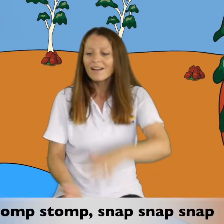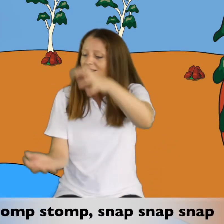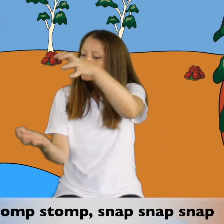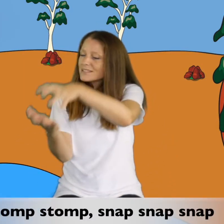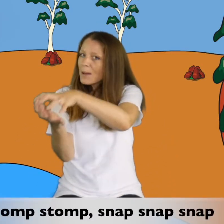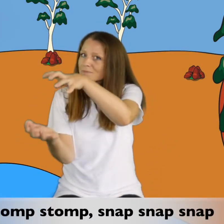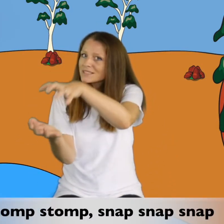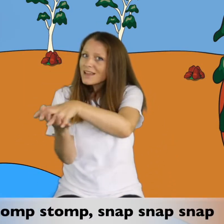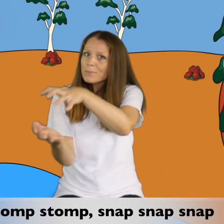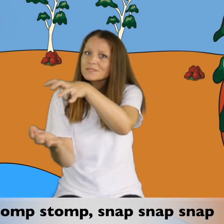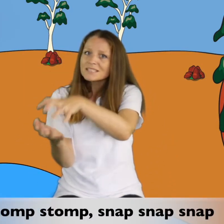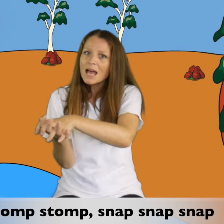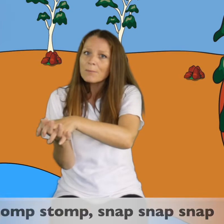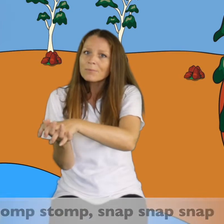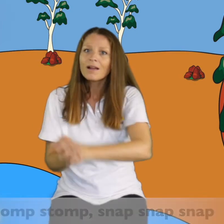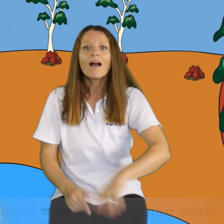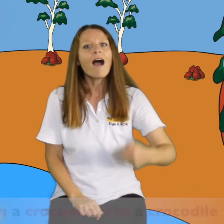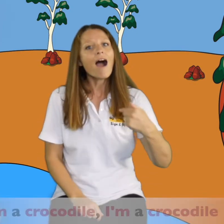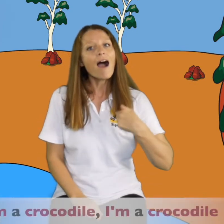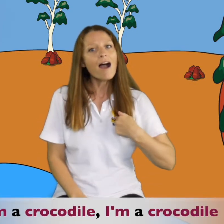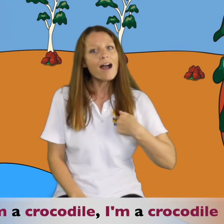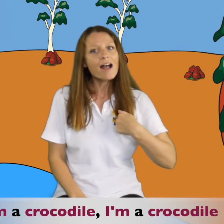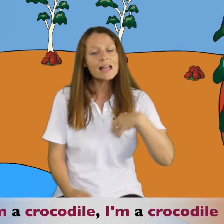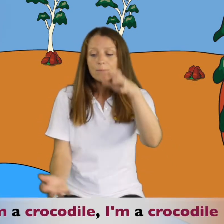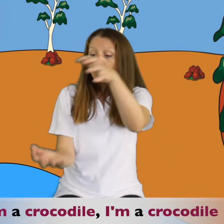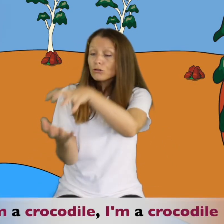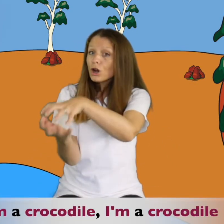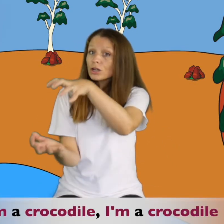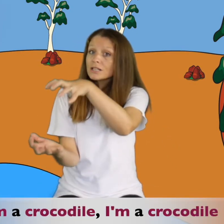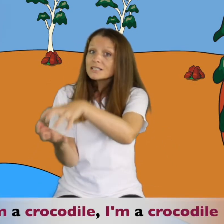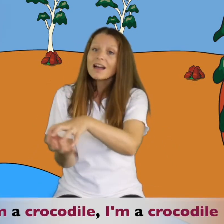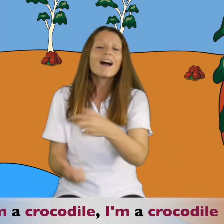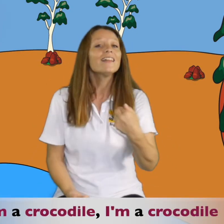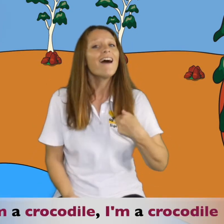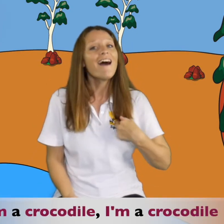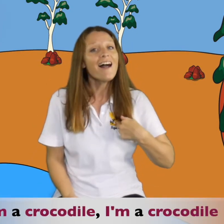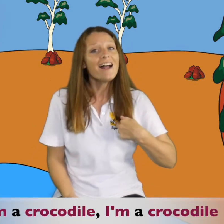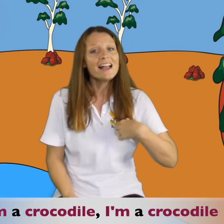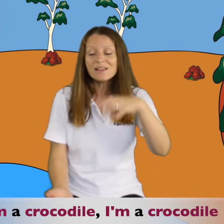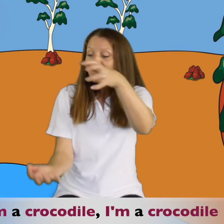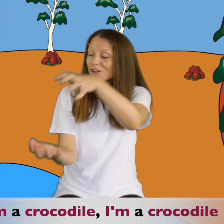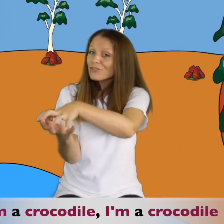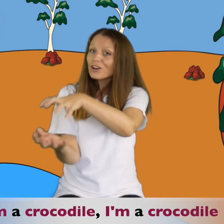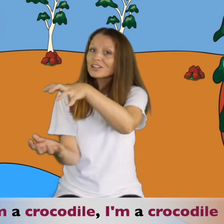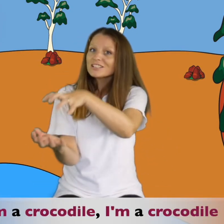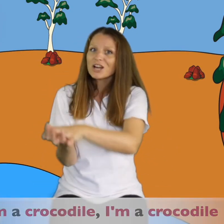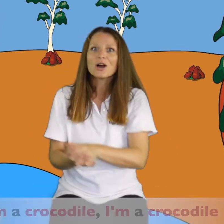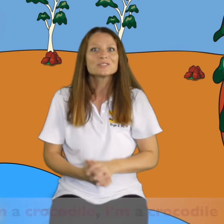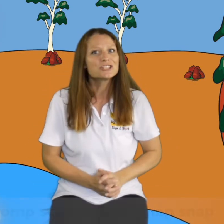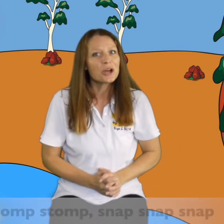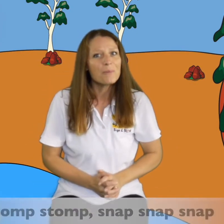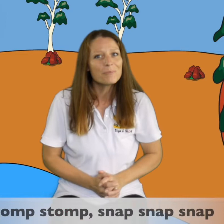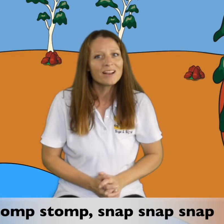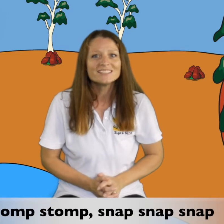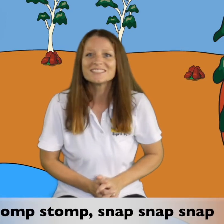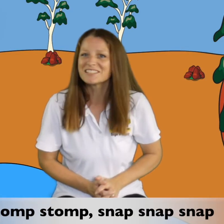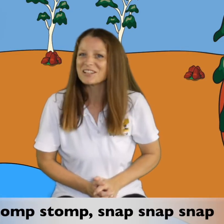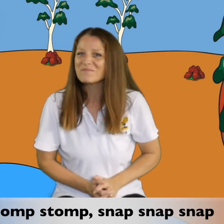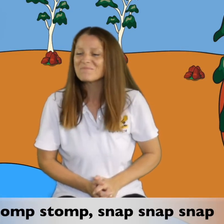Snap, snap, snap. I'm a crocodile. I'm a crocodile. Stomp, stomp.